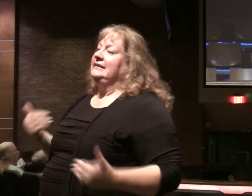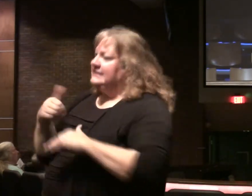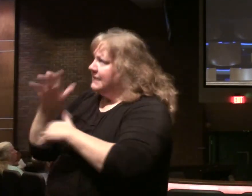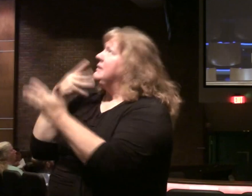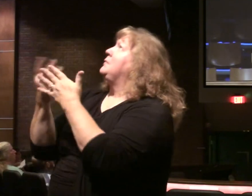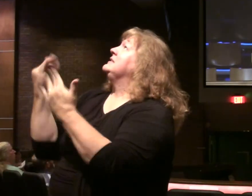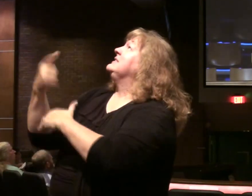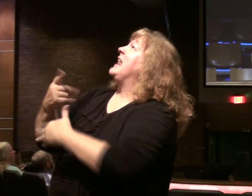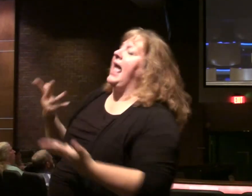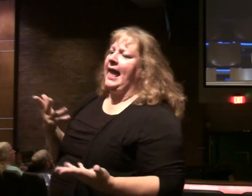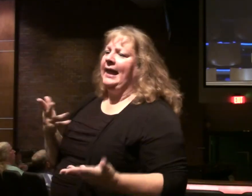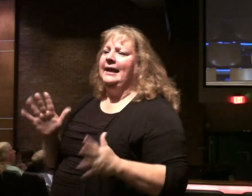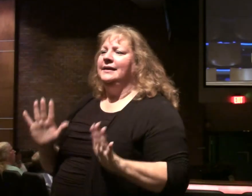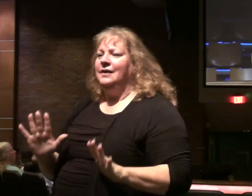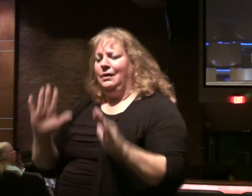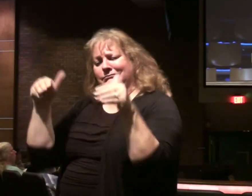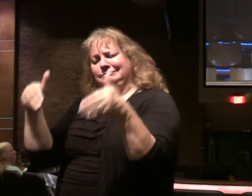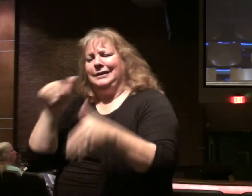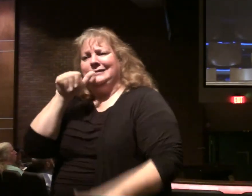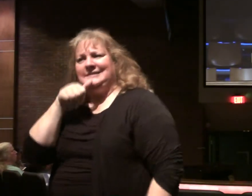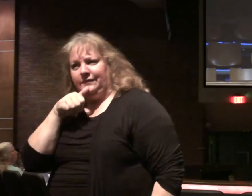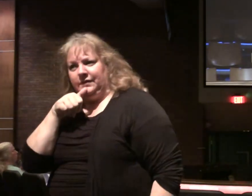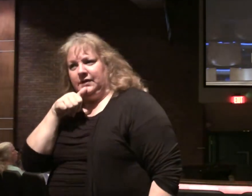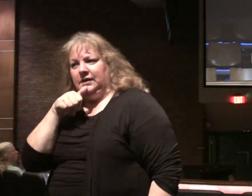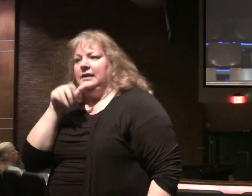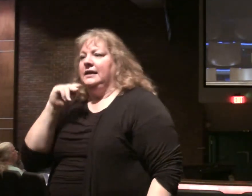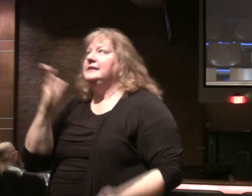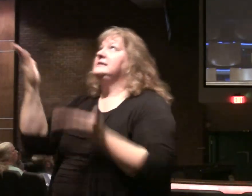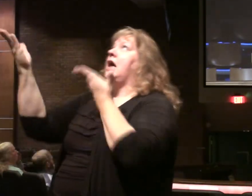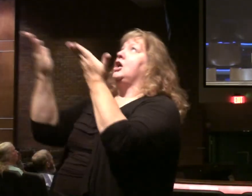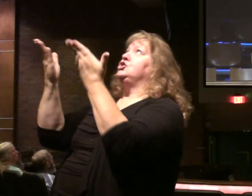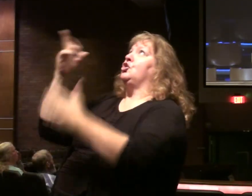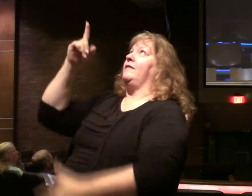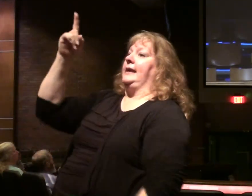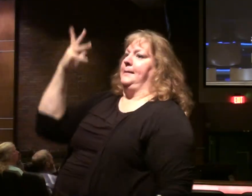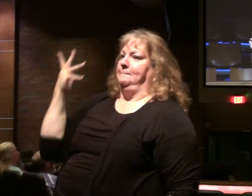in prison today. Our focus shouldn't be on the suffering. It should be on serving the Lord.